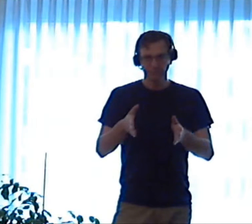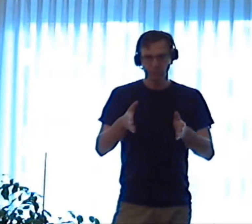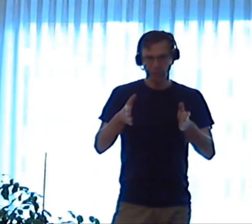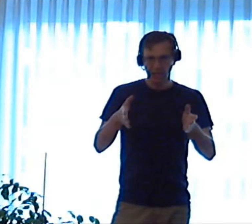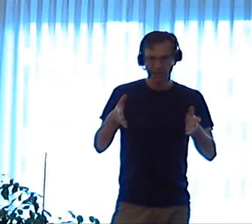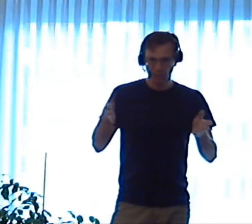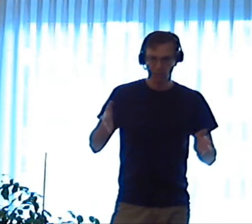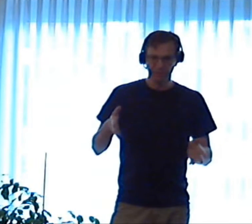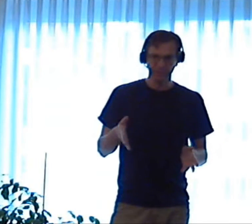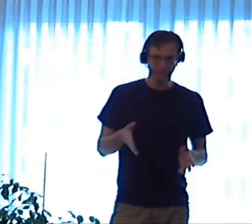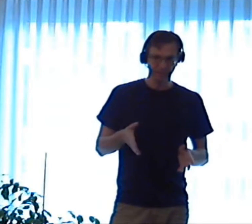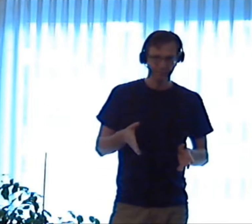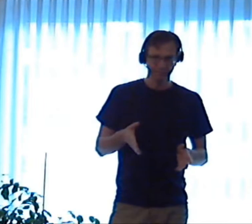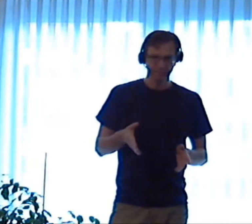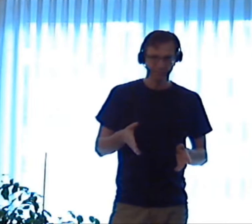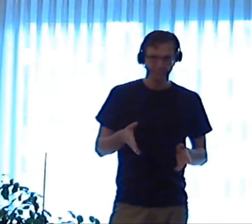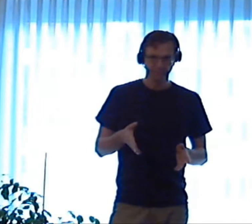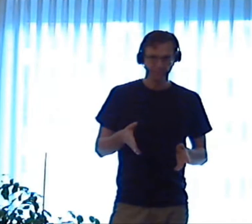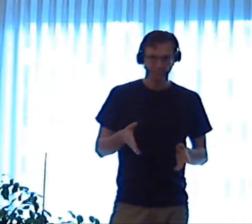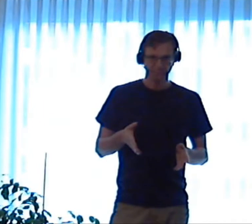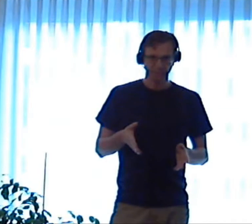mirror, we like what we see.